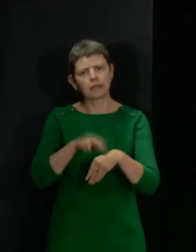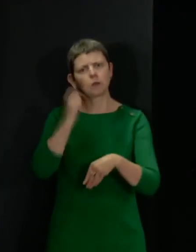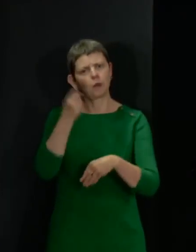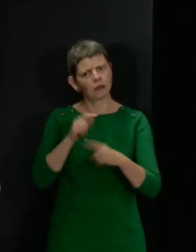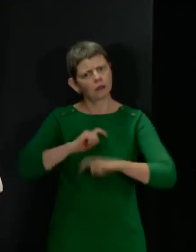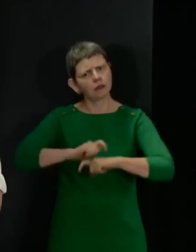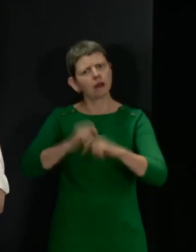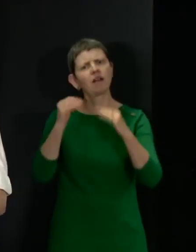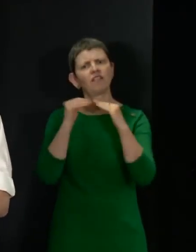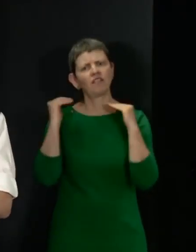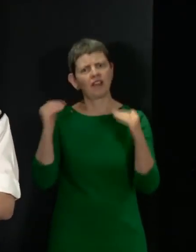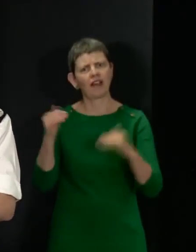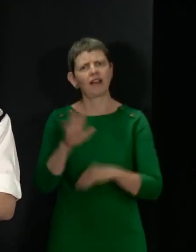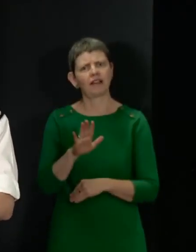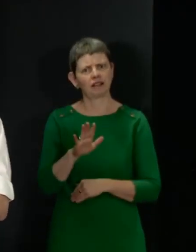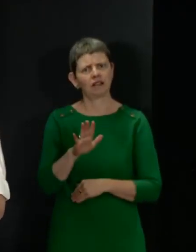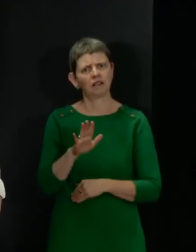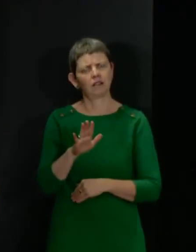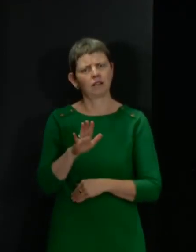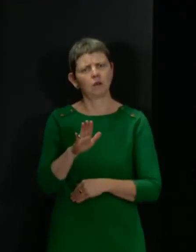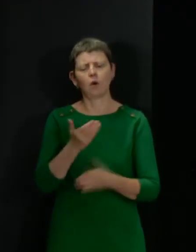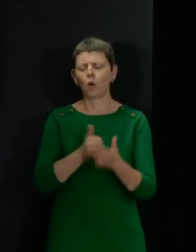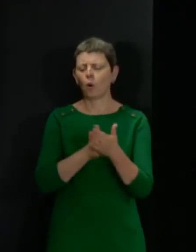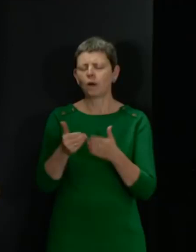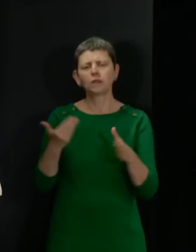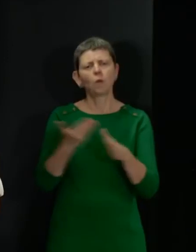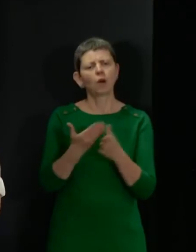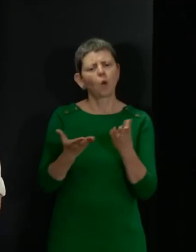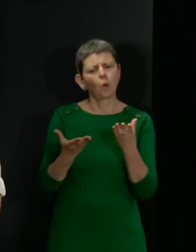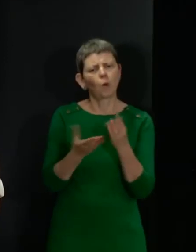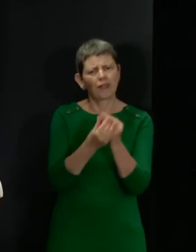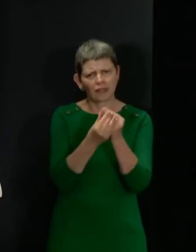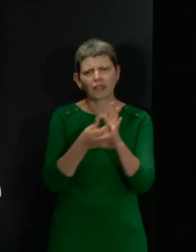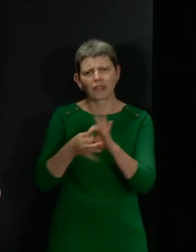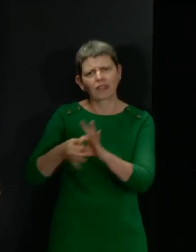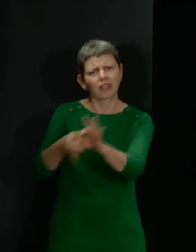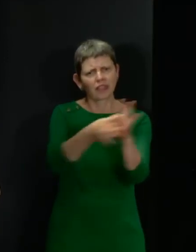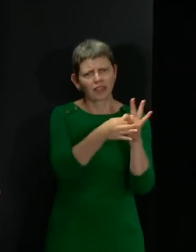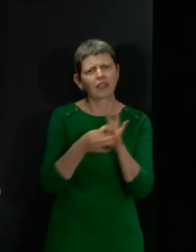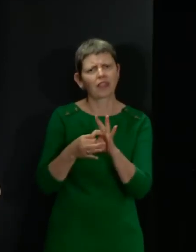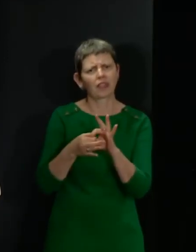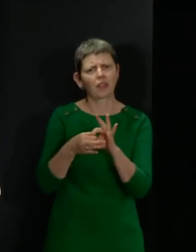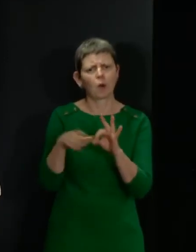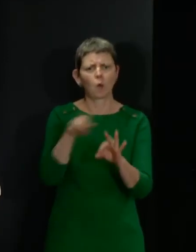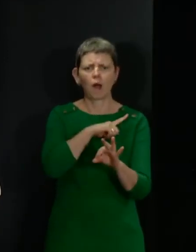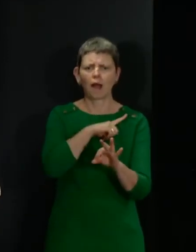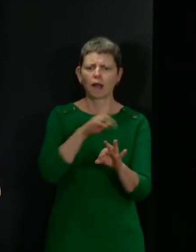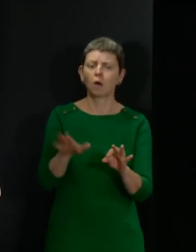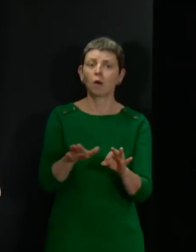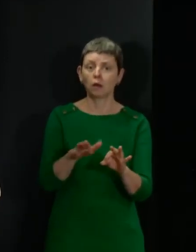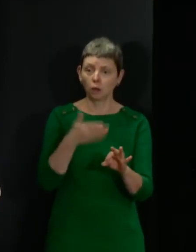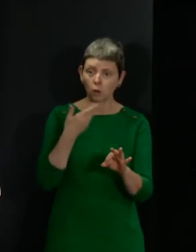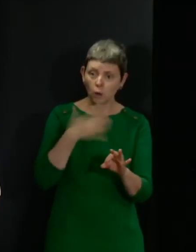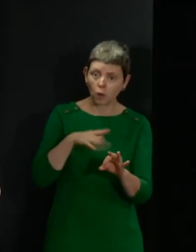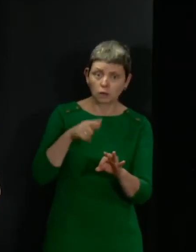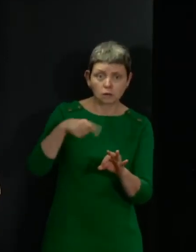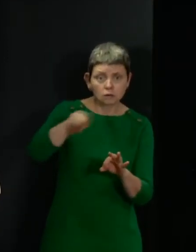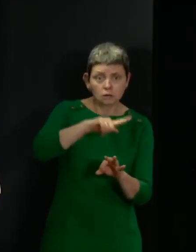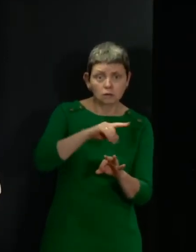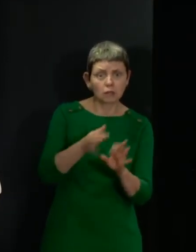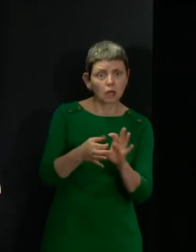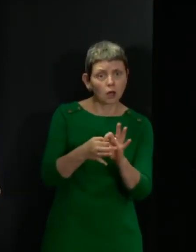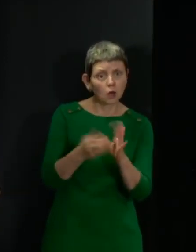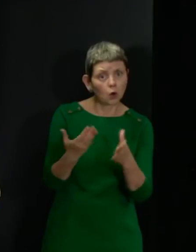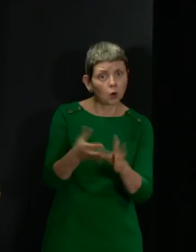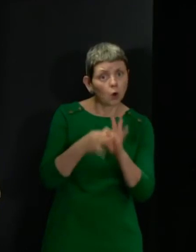approach won't change. We will always work with the people to do the right thing. Because we rely on consent, because cooperation.